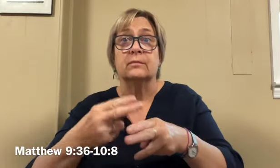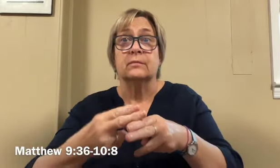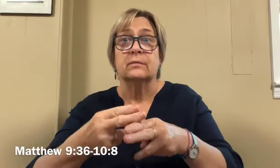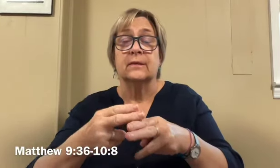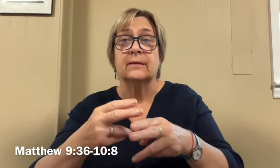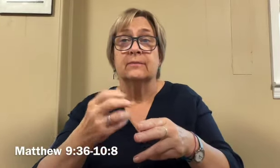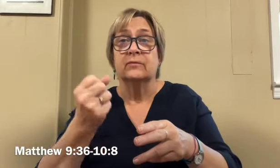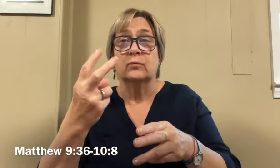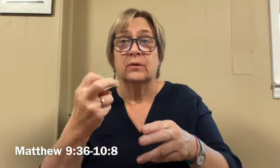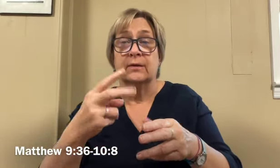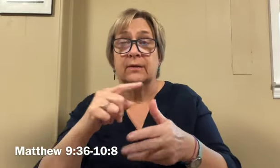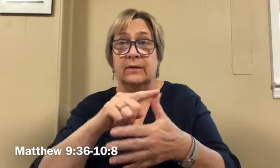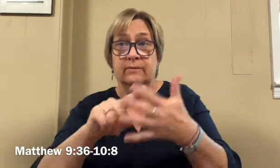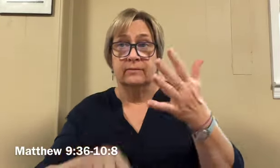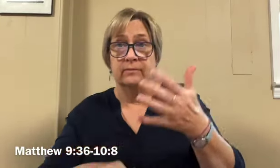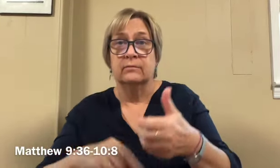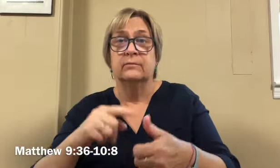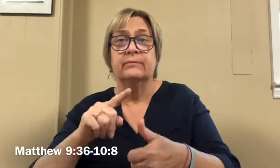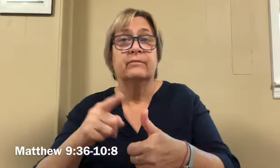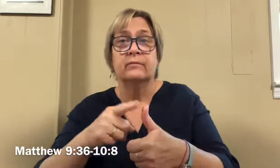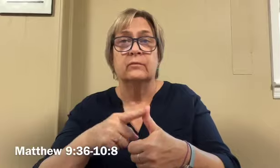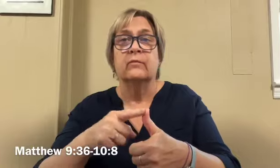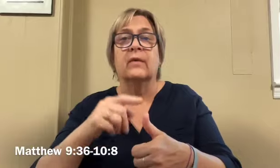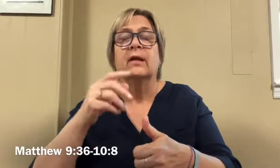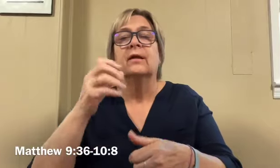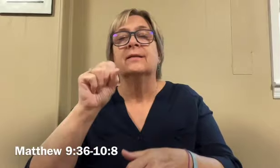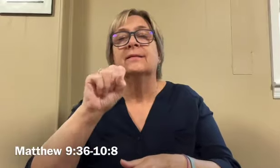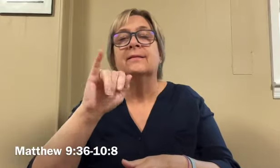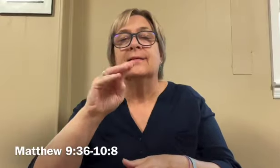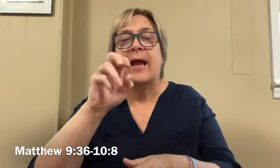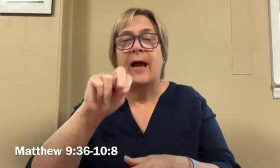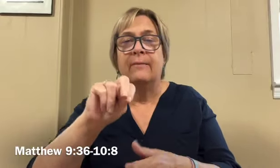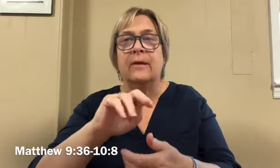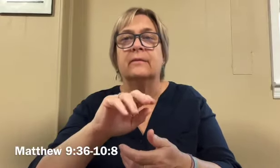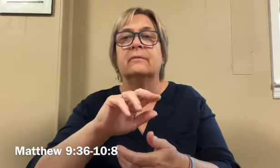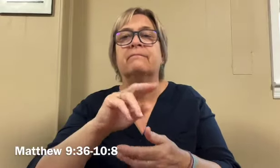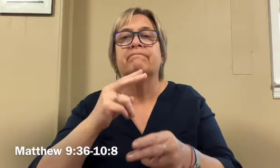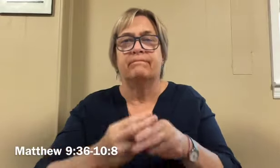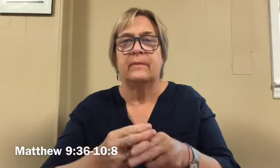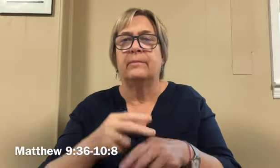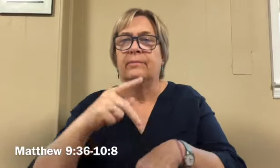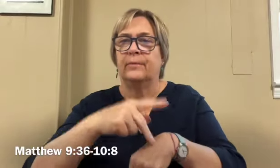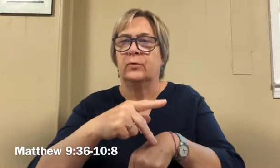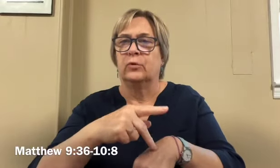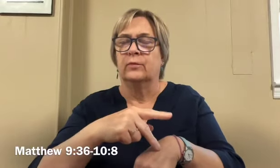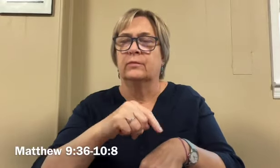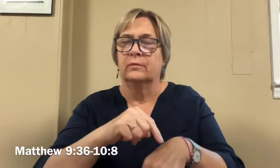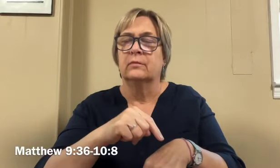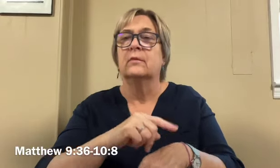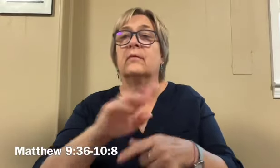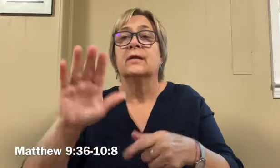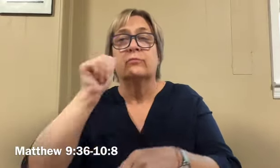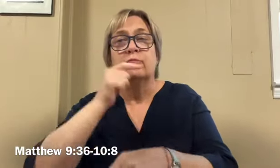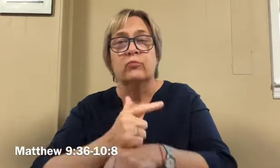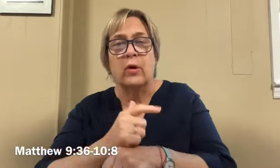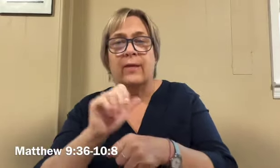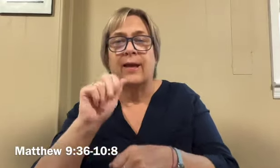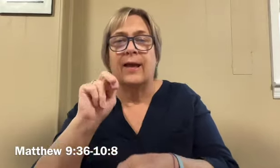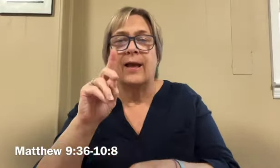The names of the twelve apostles are there. First Simon, called Peter. Then his